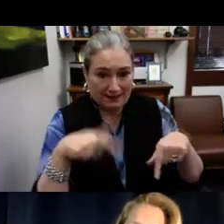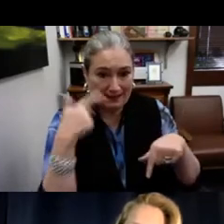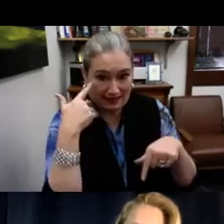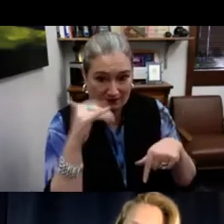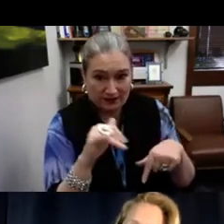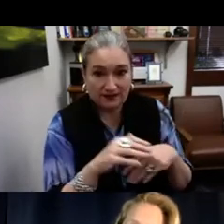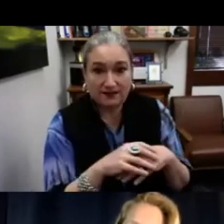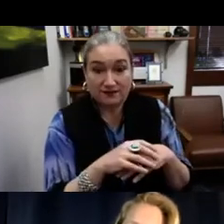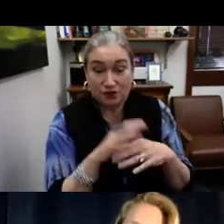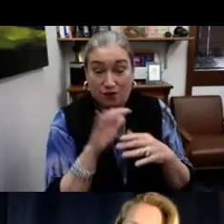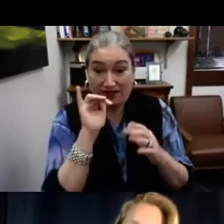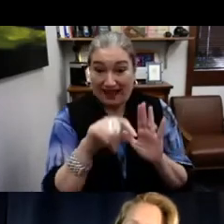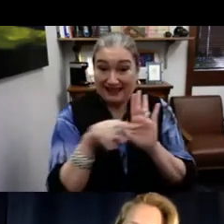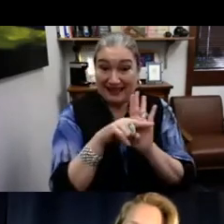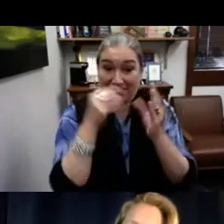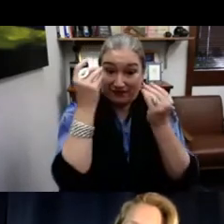newborn hearing screening program.